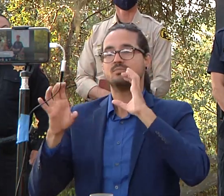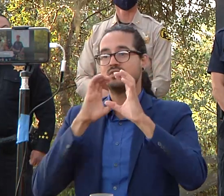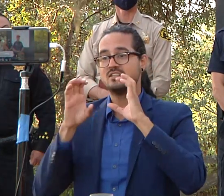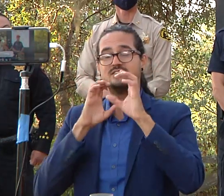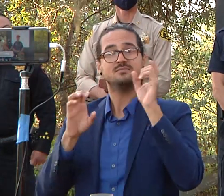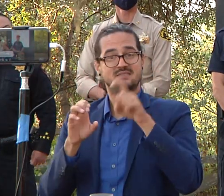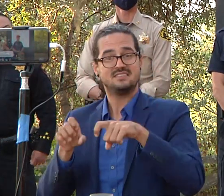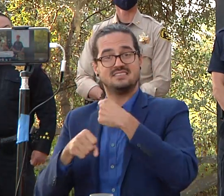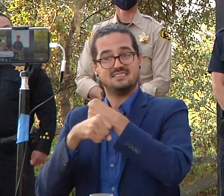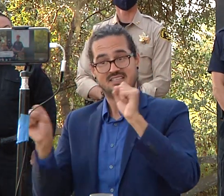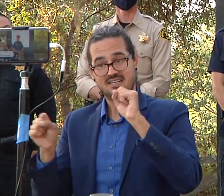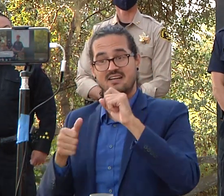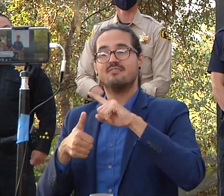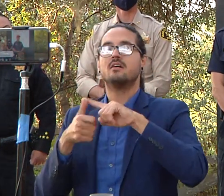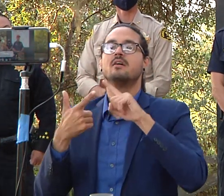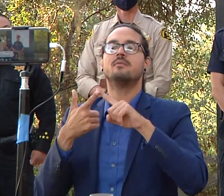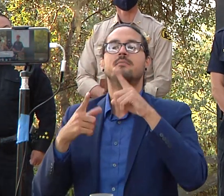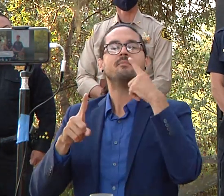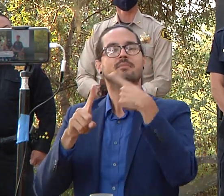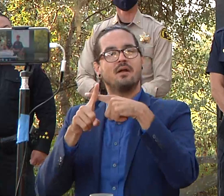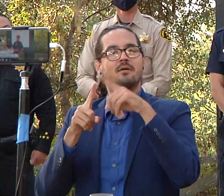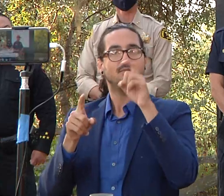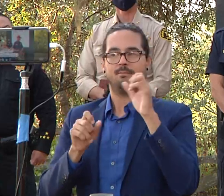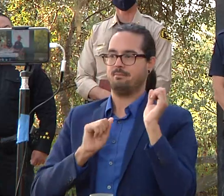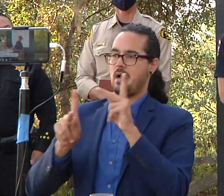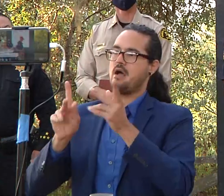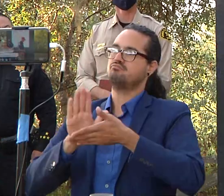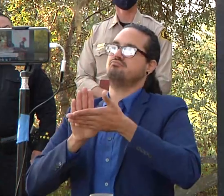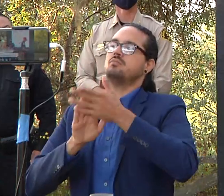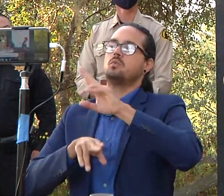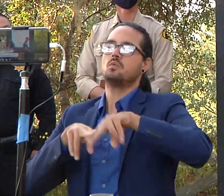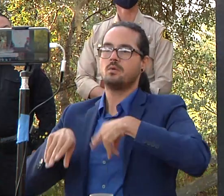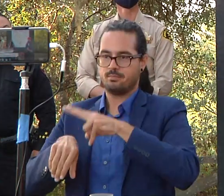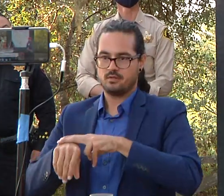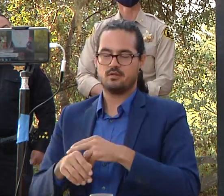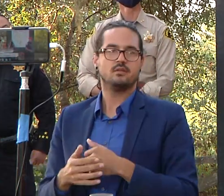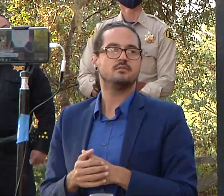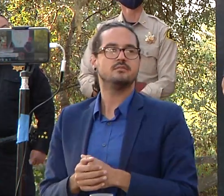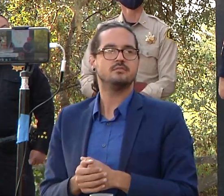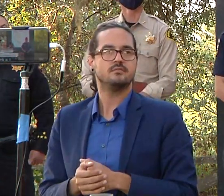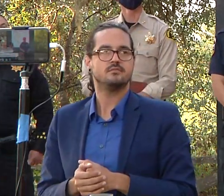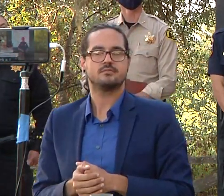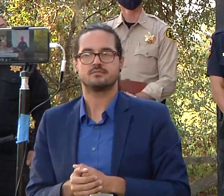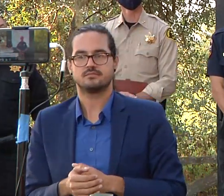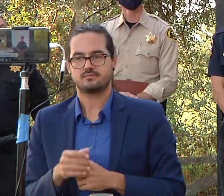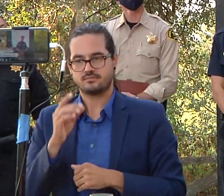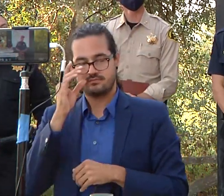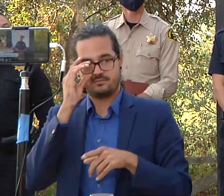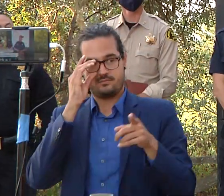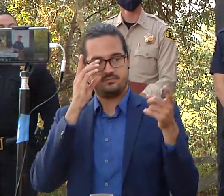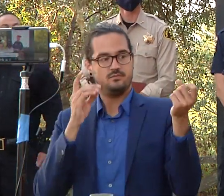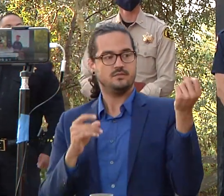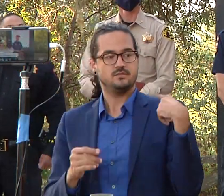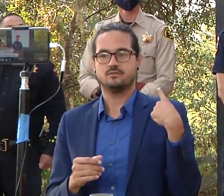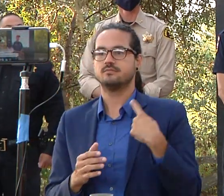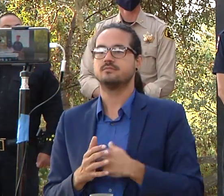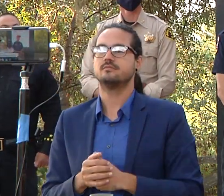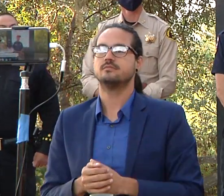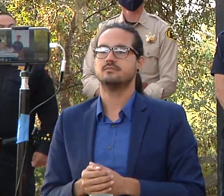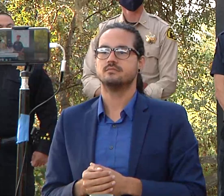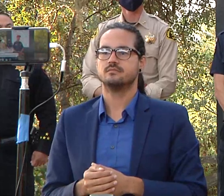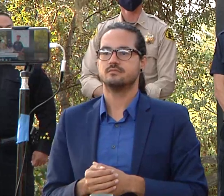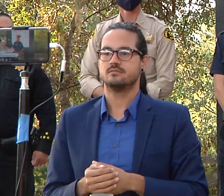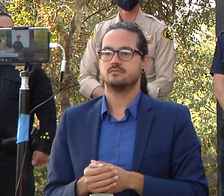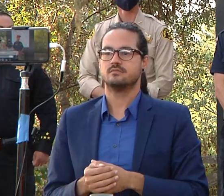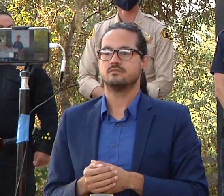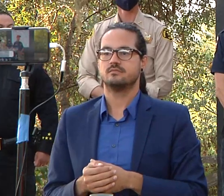comforts to return to their normal life chief i have another one for you at this point in the fire how often are we